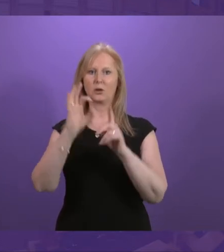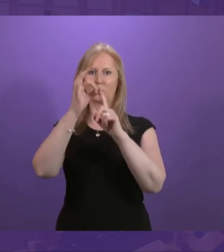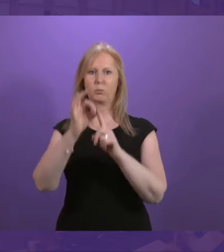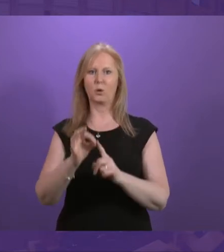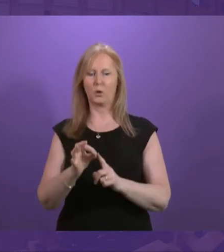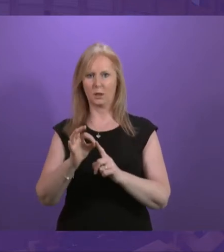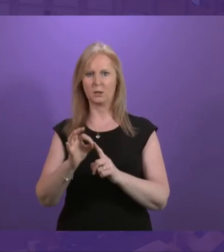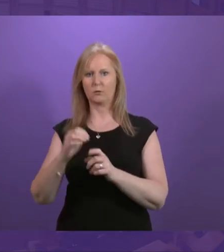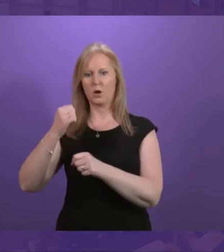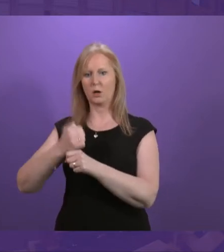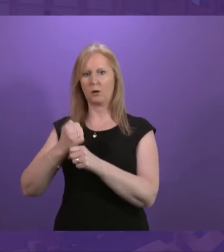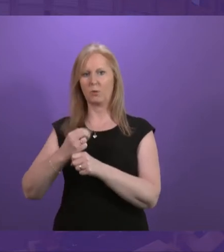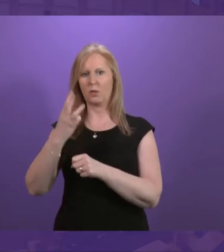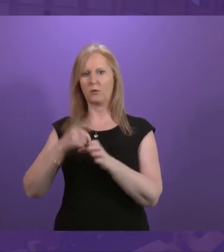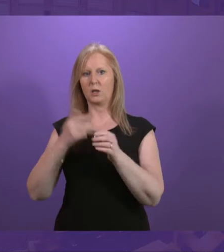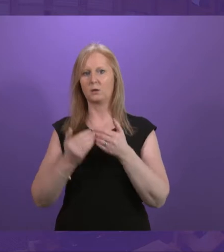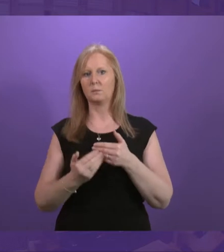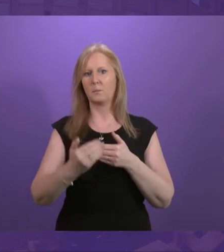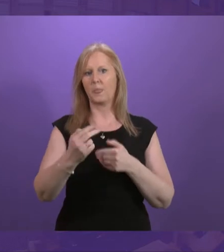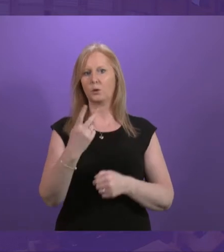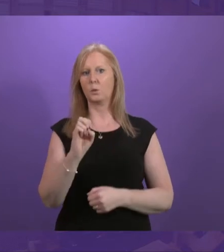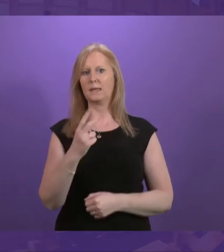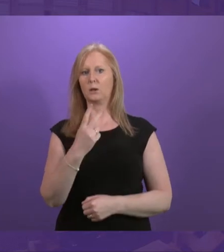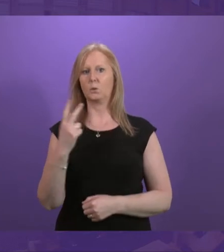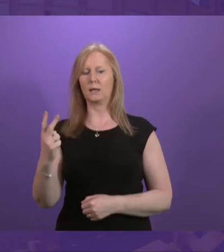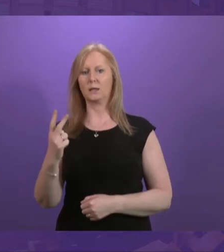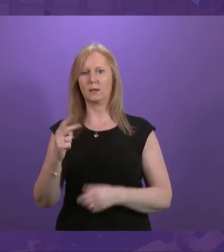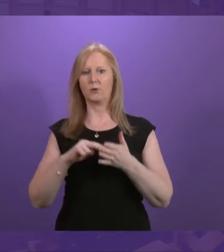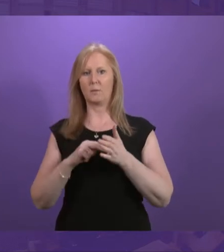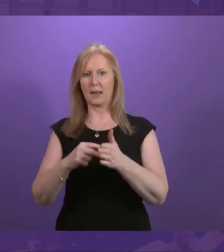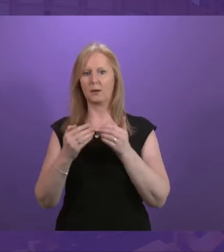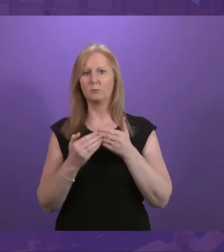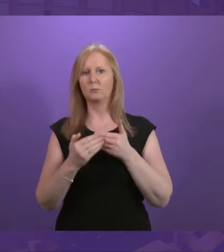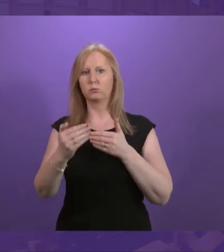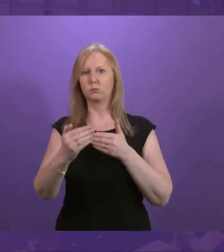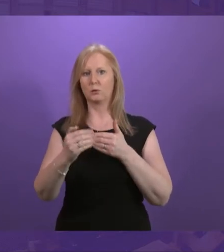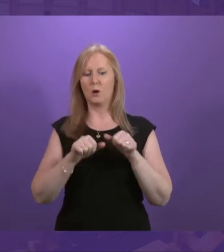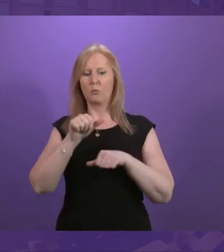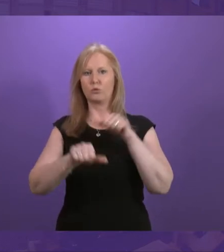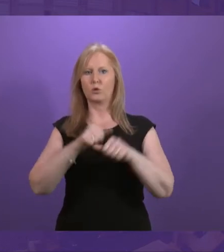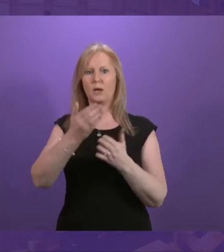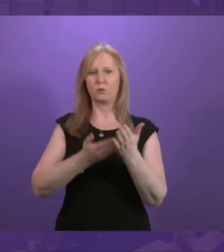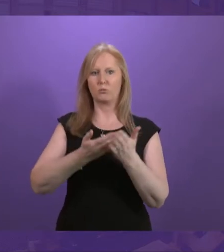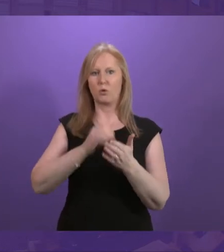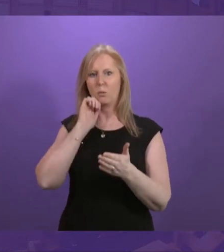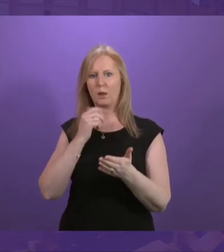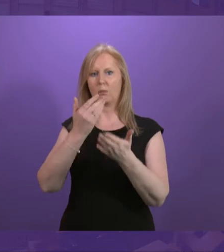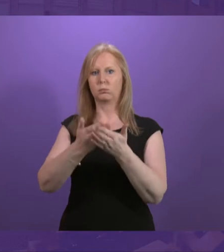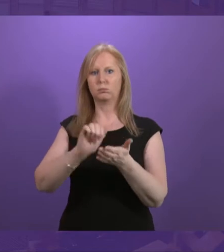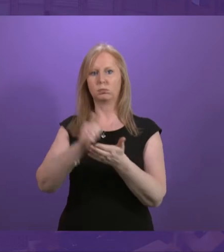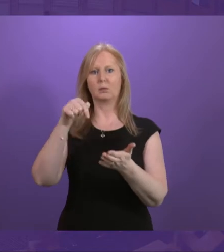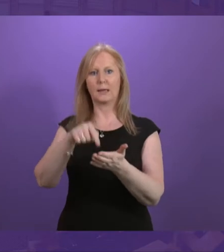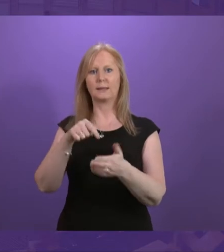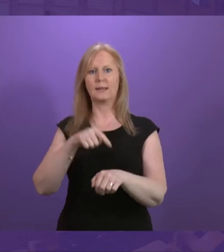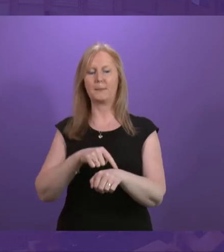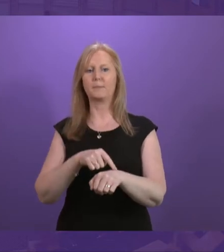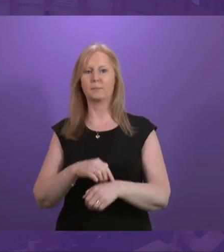in the first three years to 2020 of the plan with a progress report to be published at that time. It was